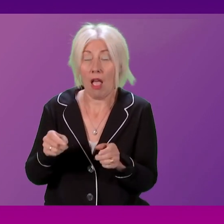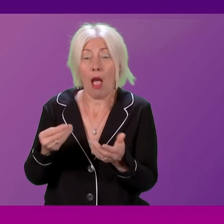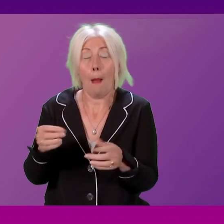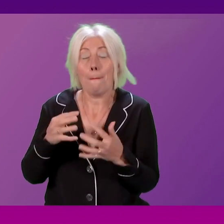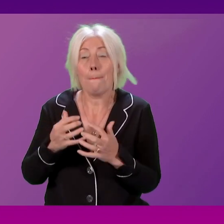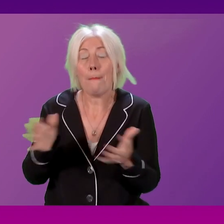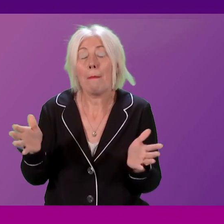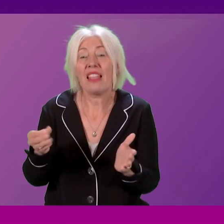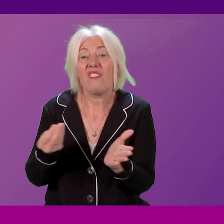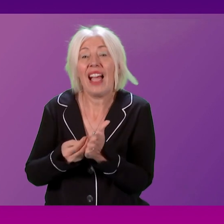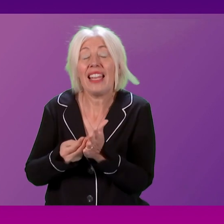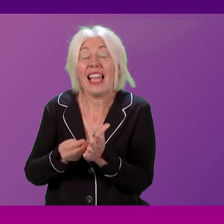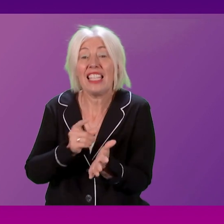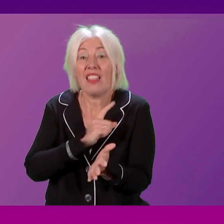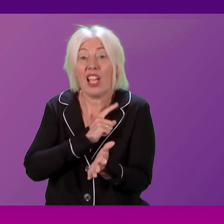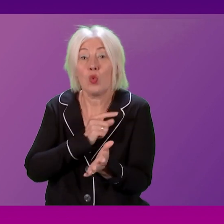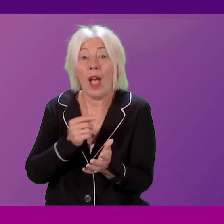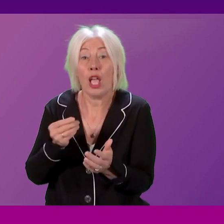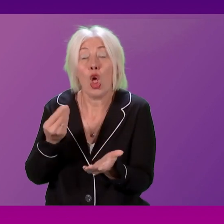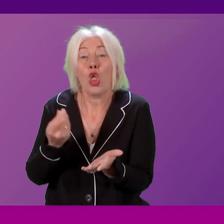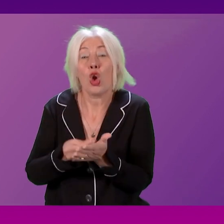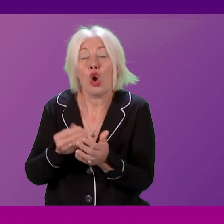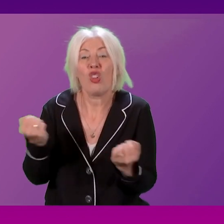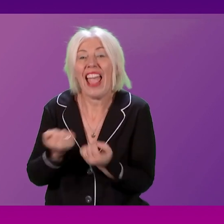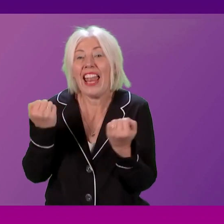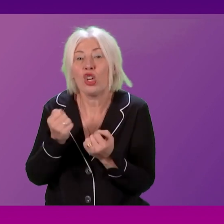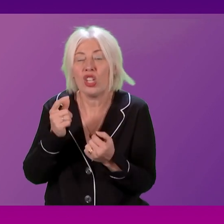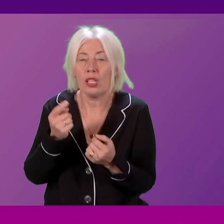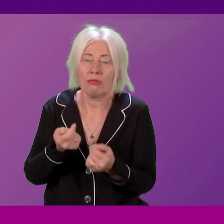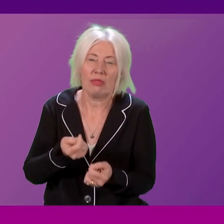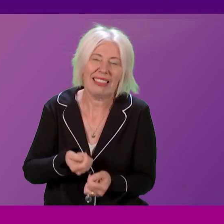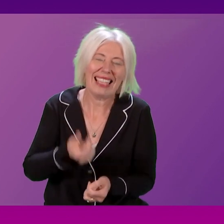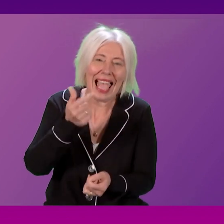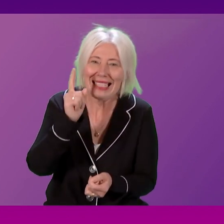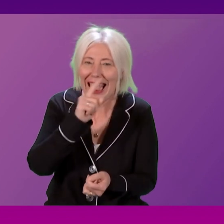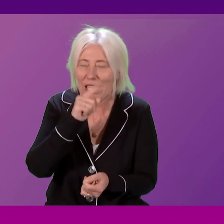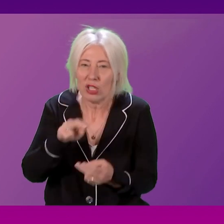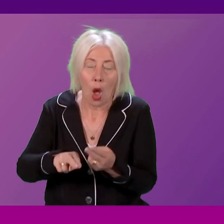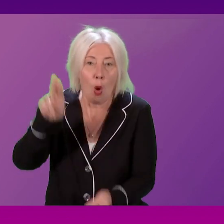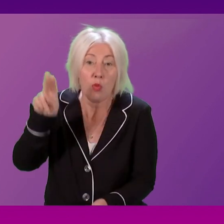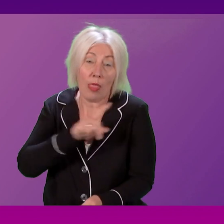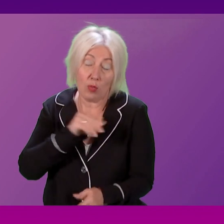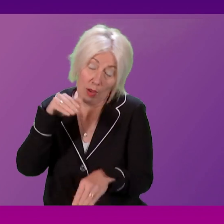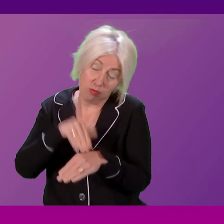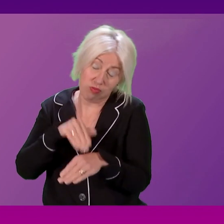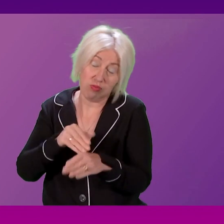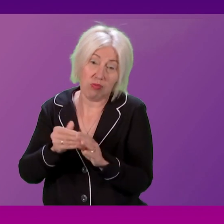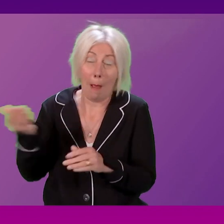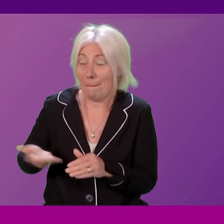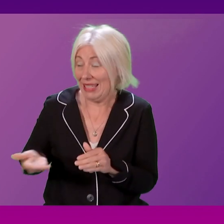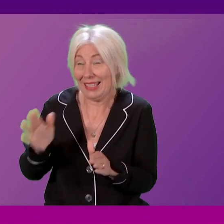is why, of course, we're seeing high energy and high inflation costs, which are damaging businesses right across Scotland. Liam Kerr.